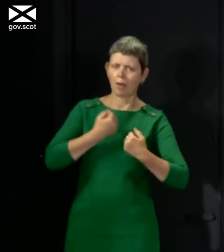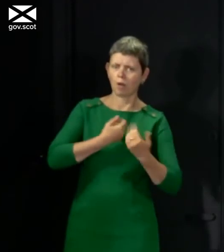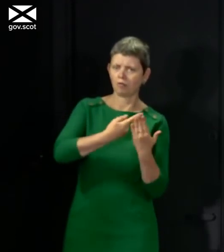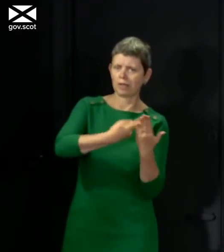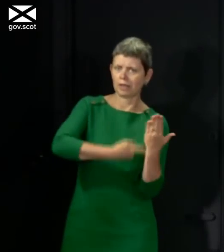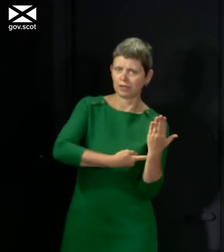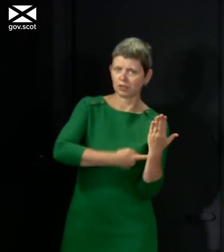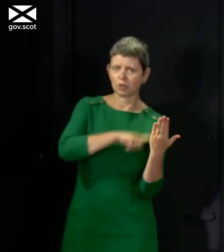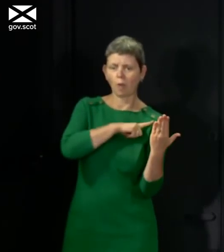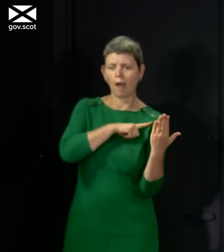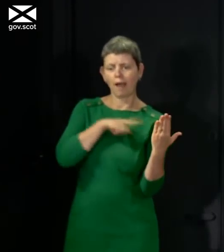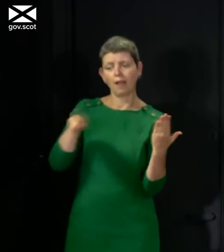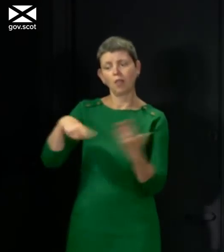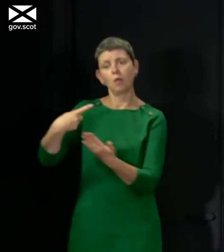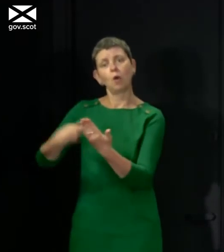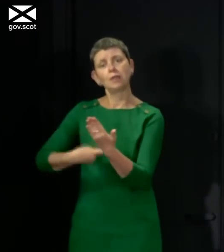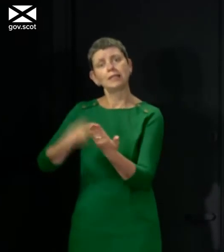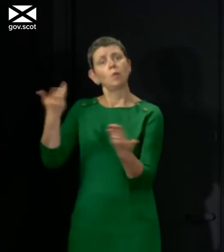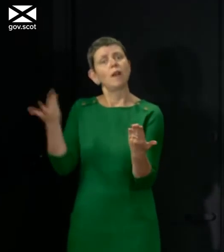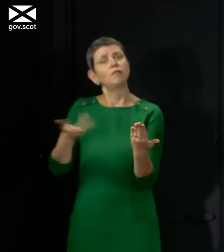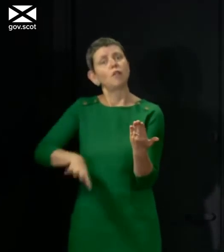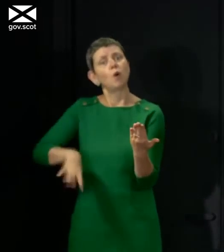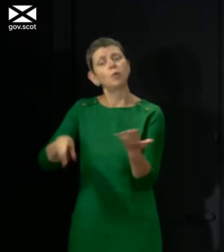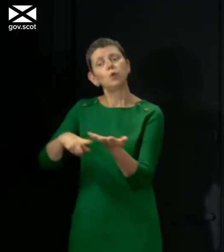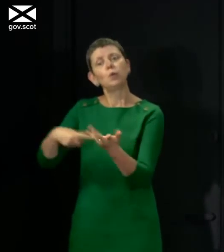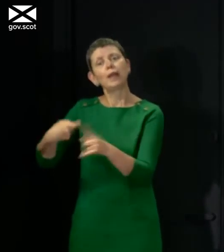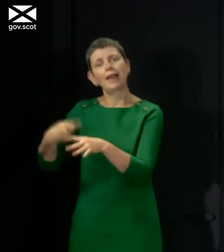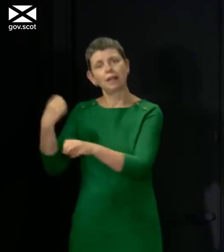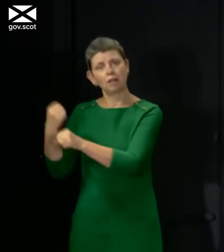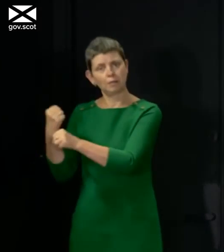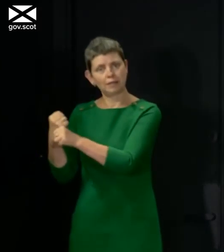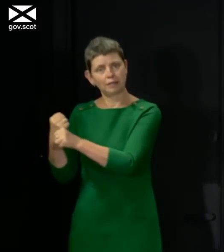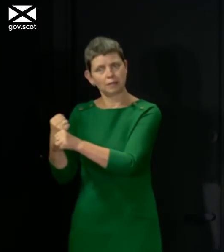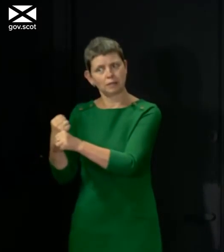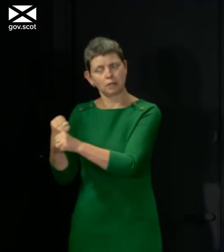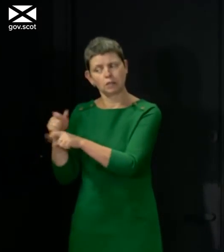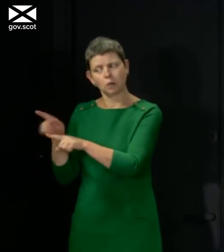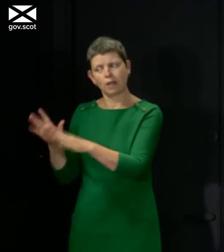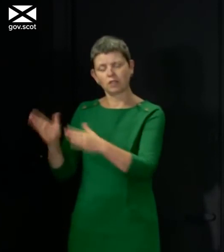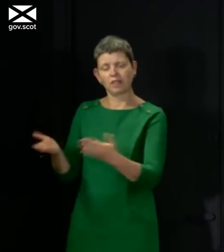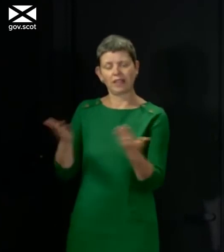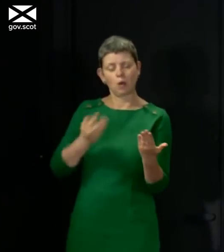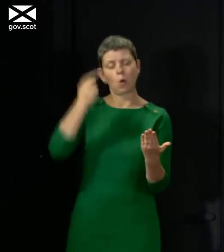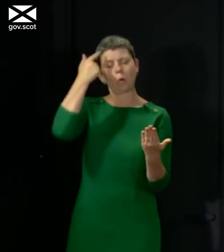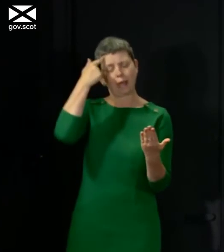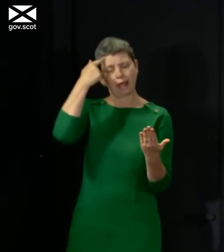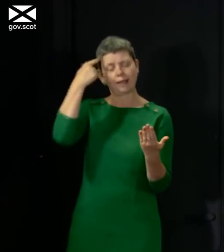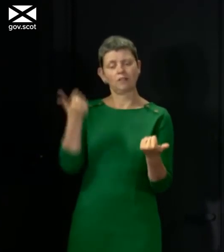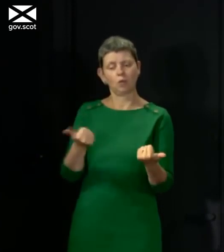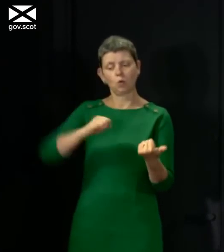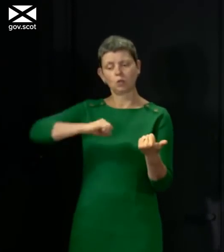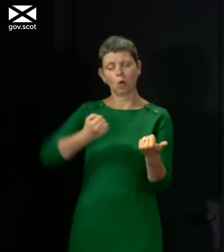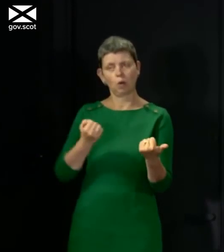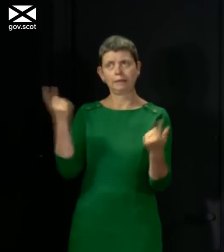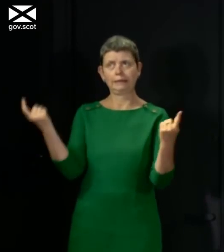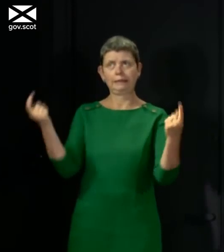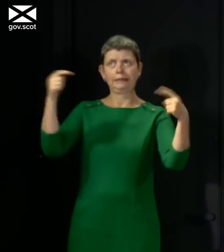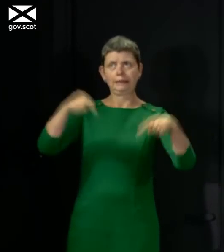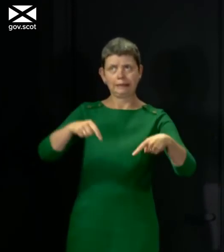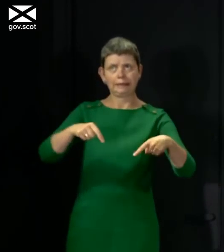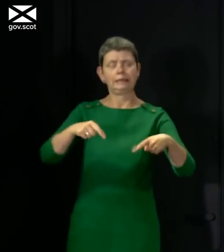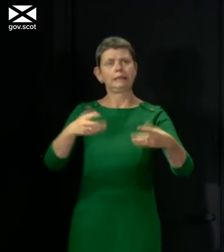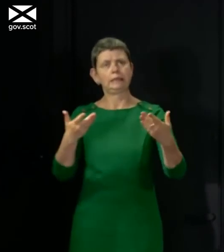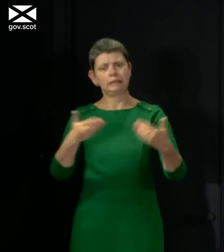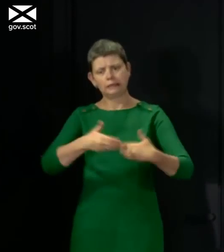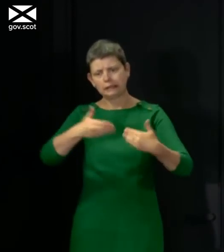previously as saying that we have to consider the issue of the potential for the infection to come into the country from outside as we go into